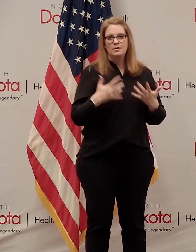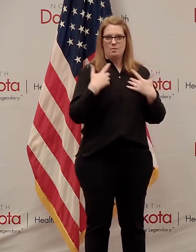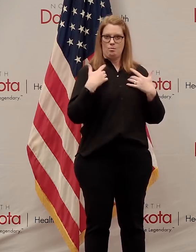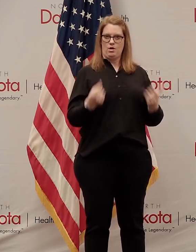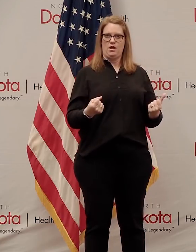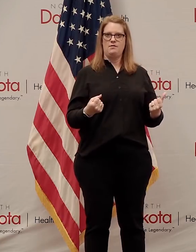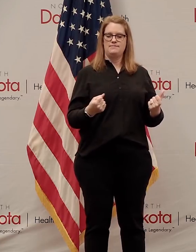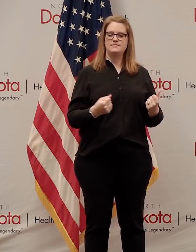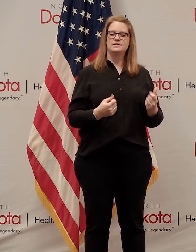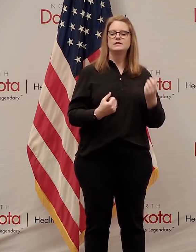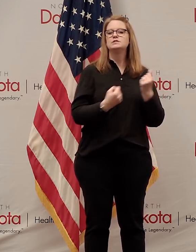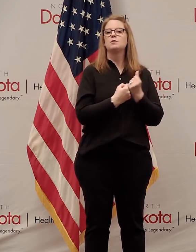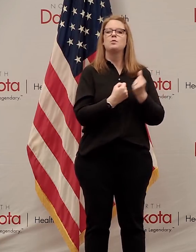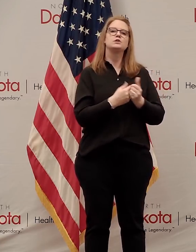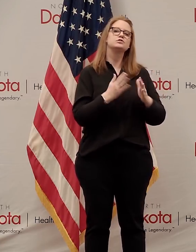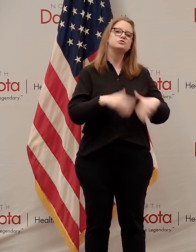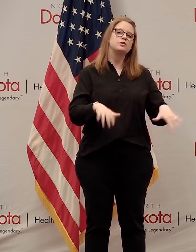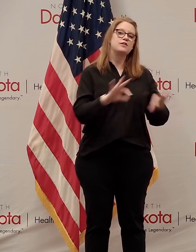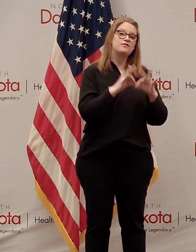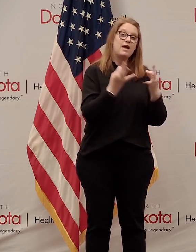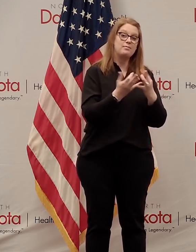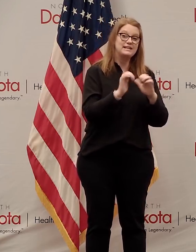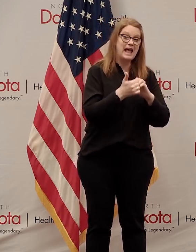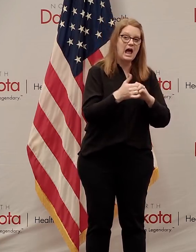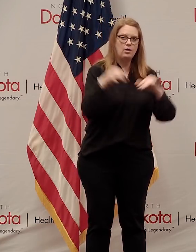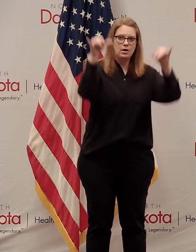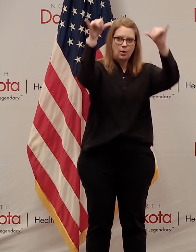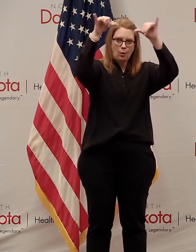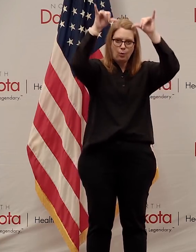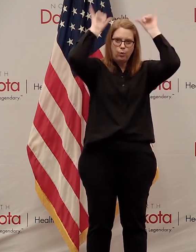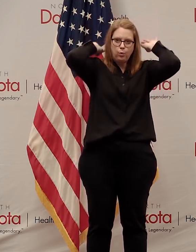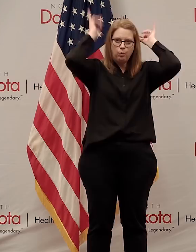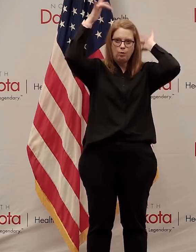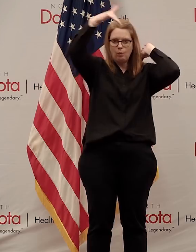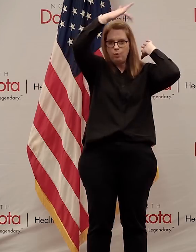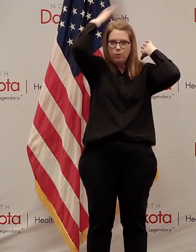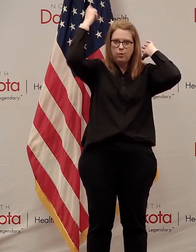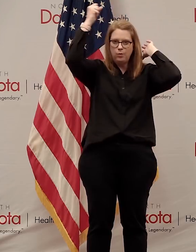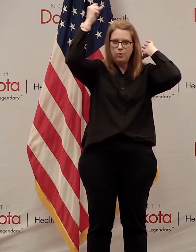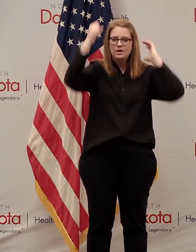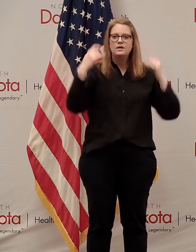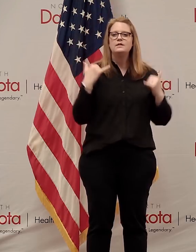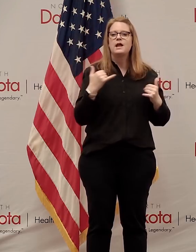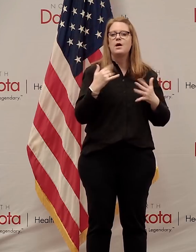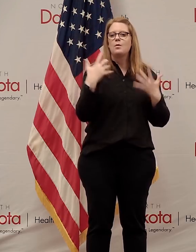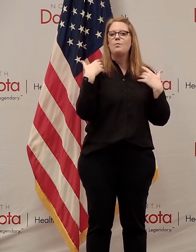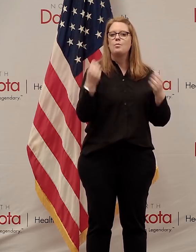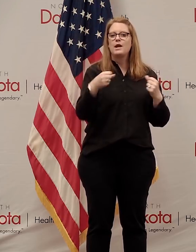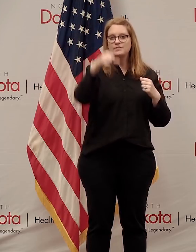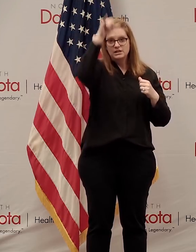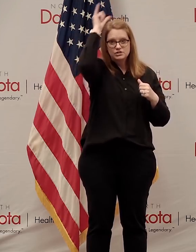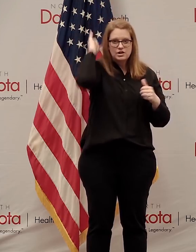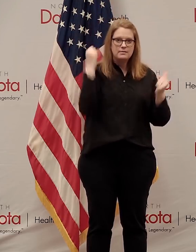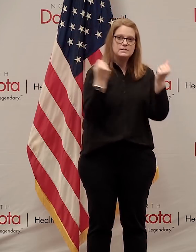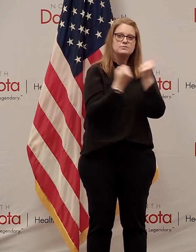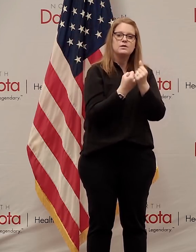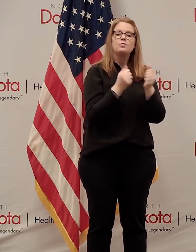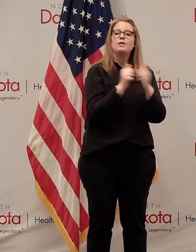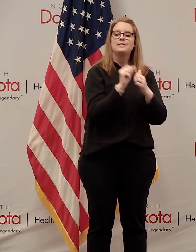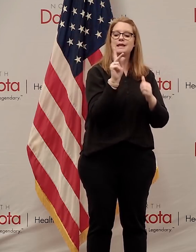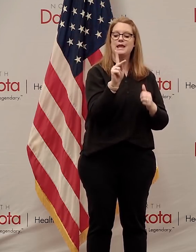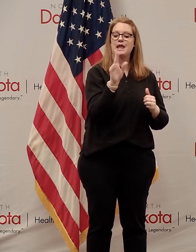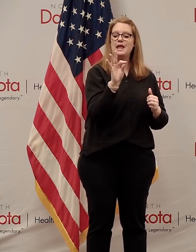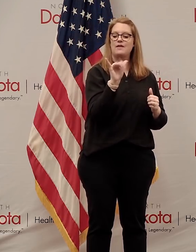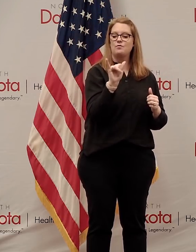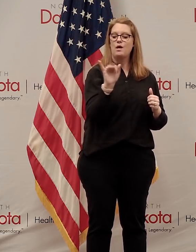show their support to children and families by shaving their heads to raise donations. This year, Brave the Shave has teamed up with KFYR TV